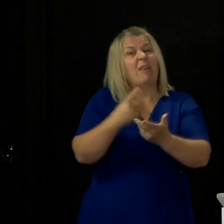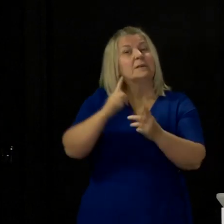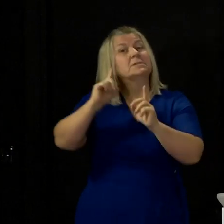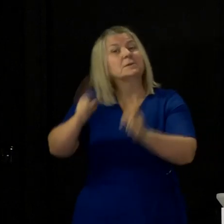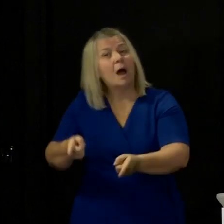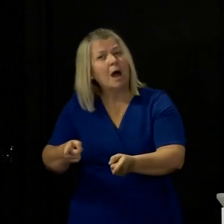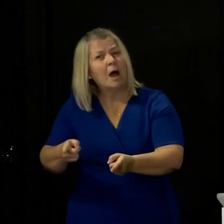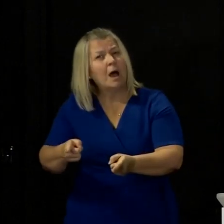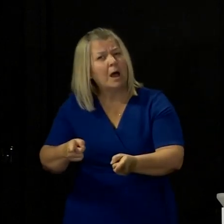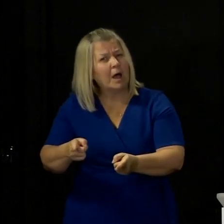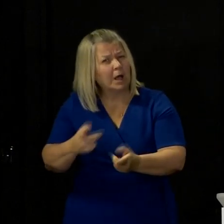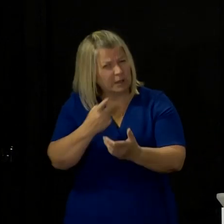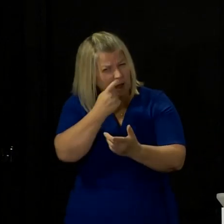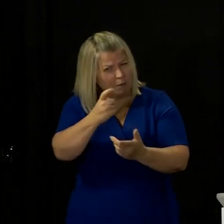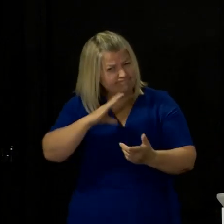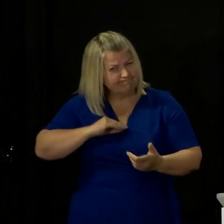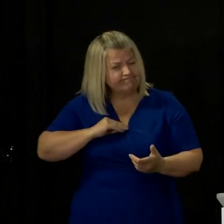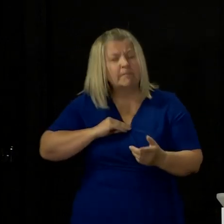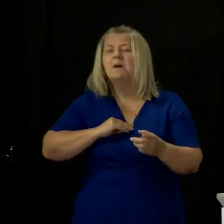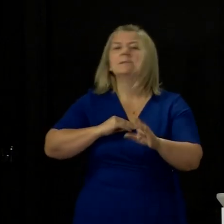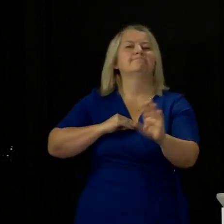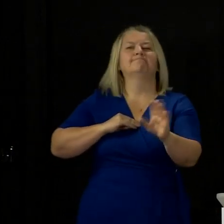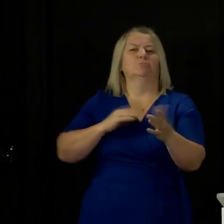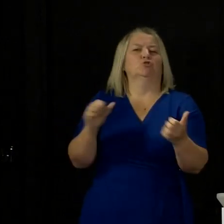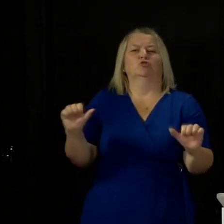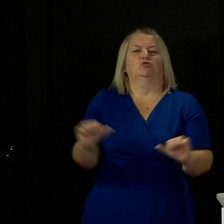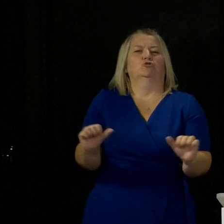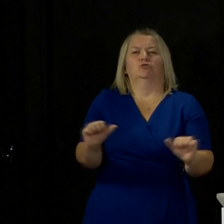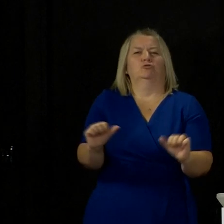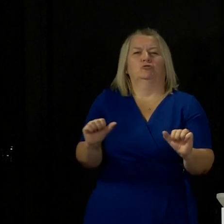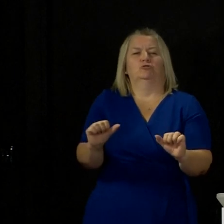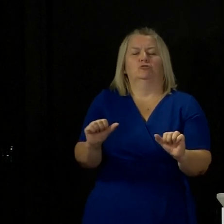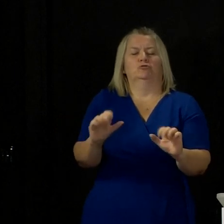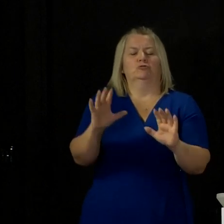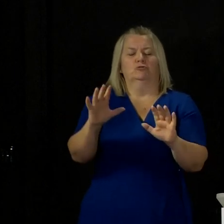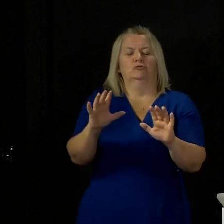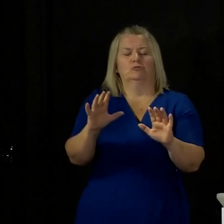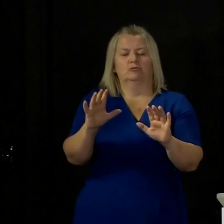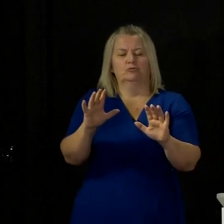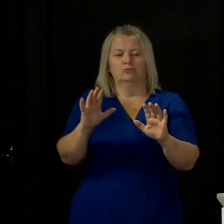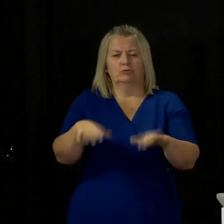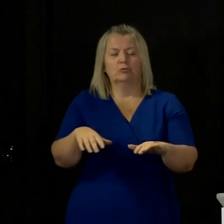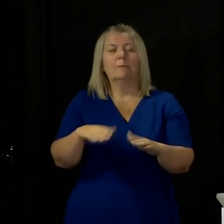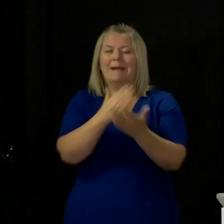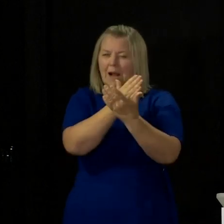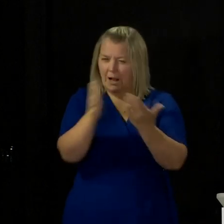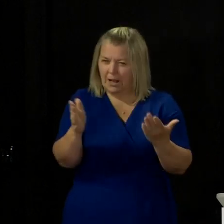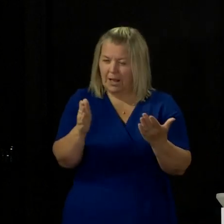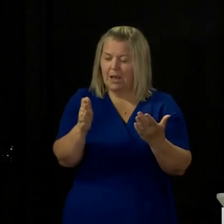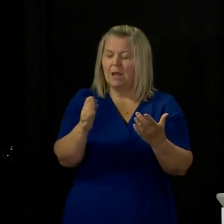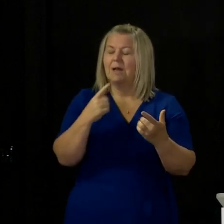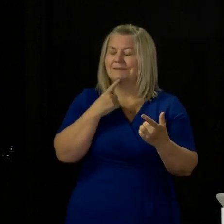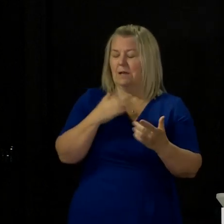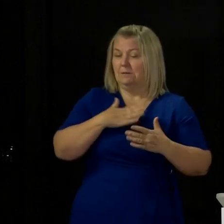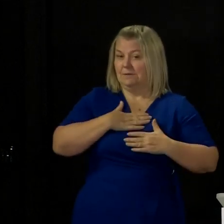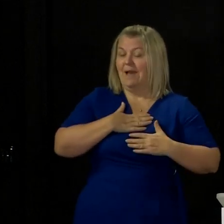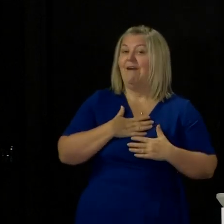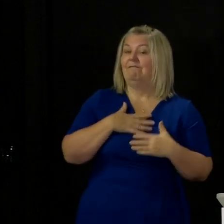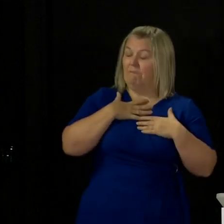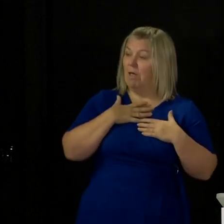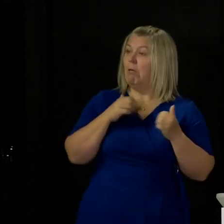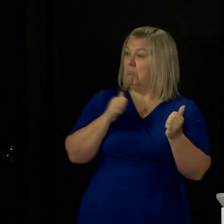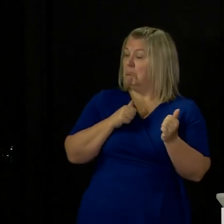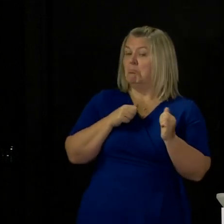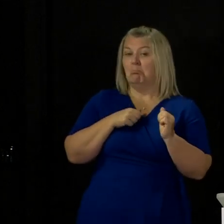haven't completed the review that will allow us to base that decision just to be very clear what I said was that I am optimistic as